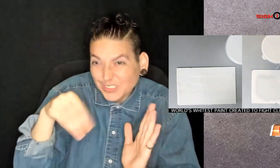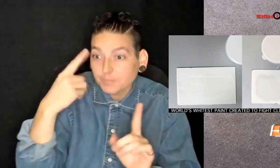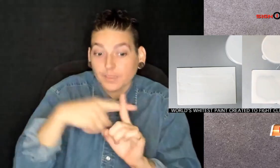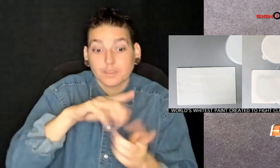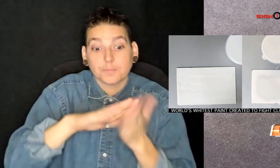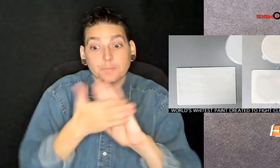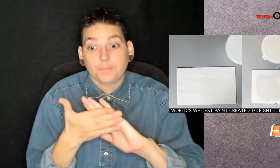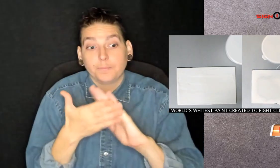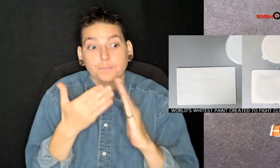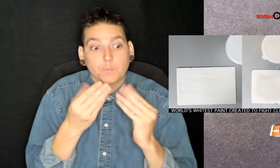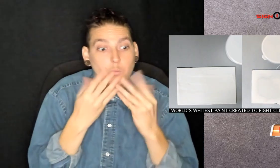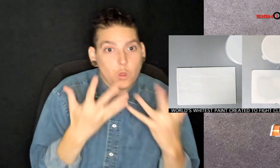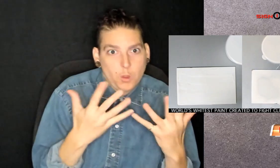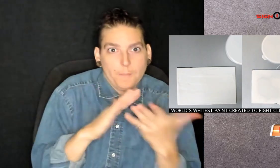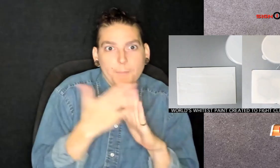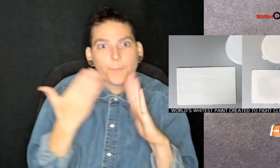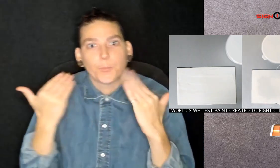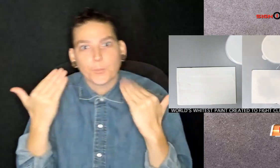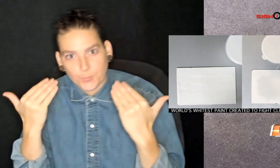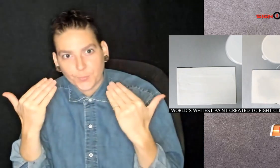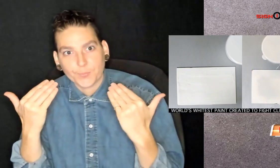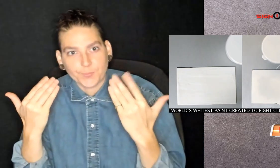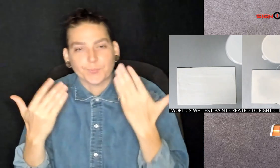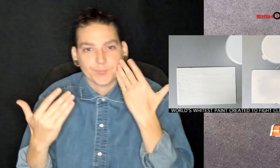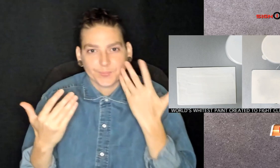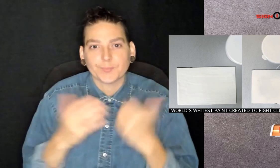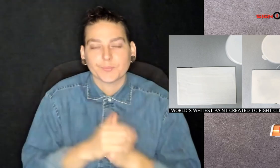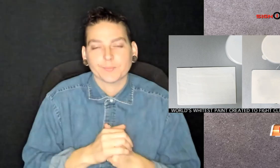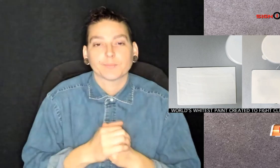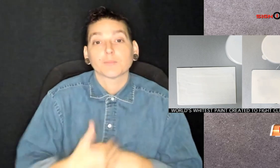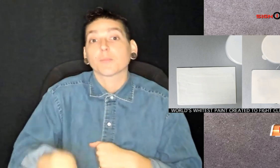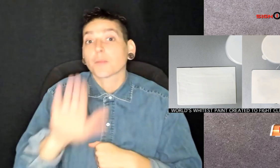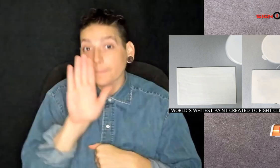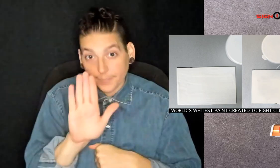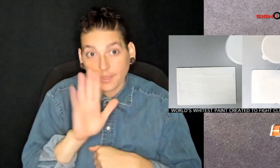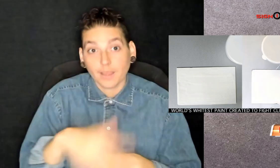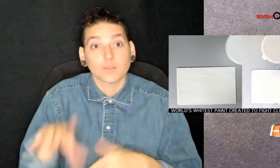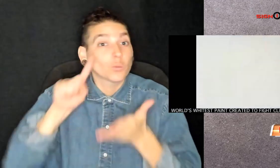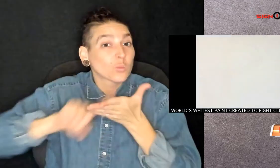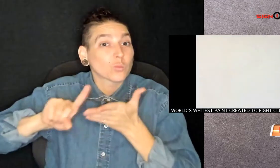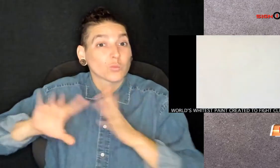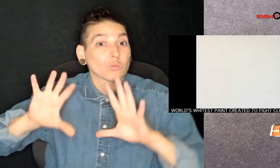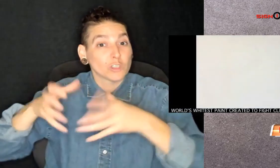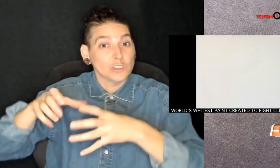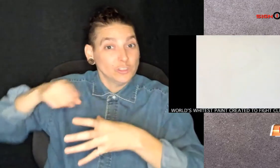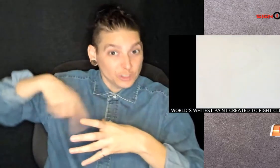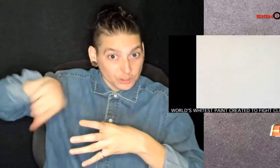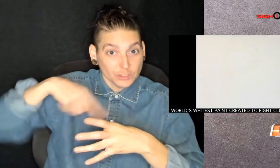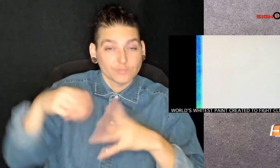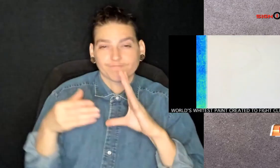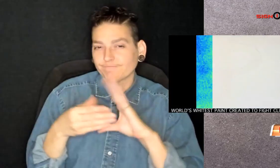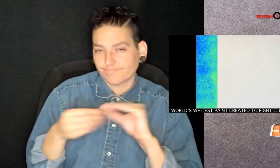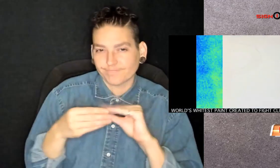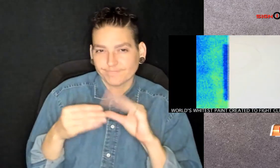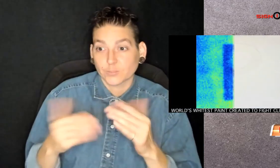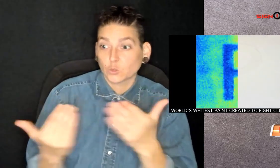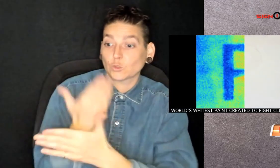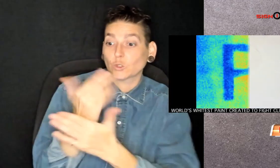and they get warmer instead of cooler. But researchers say the new ultra-white